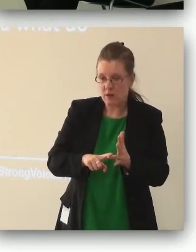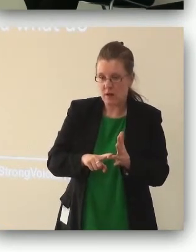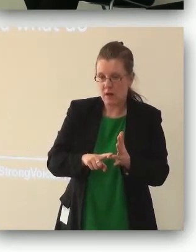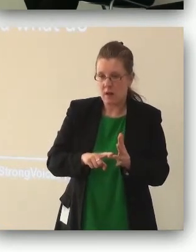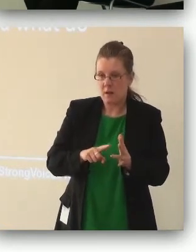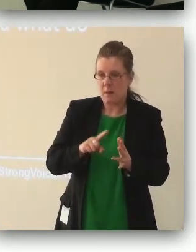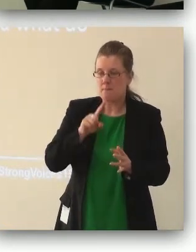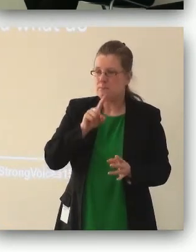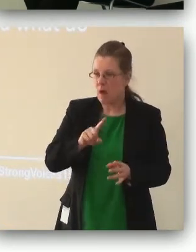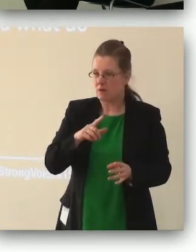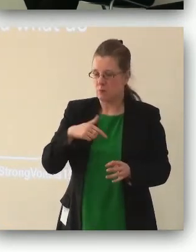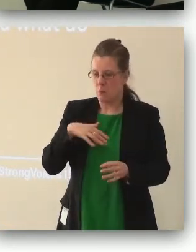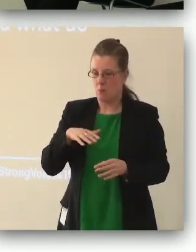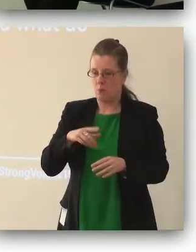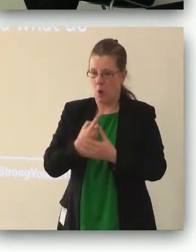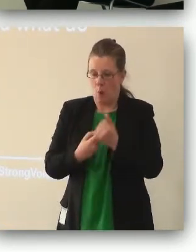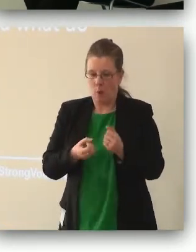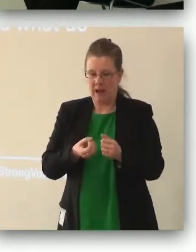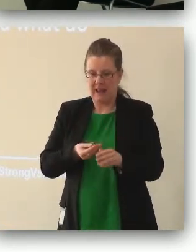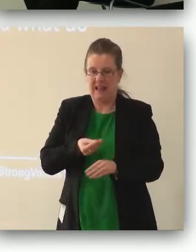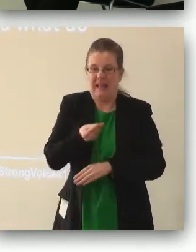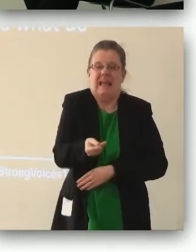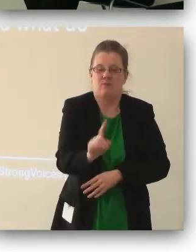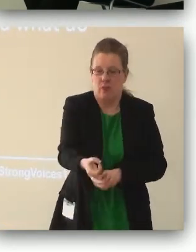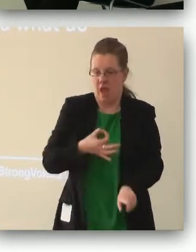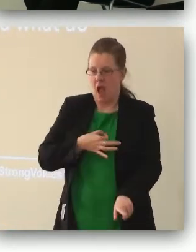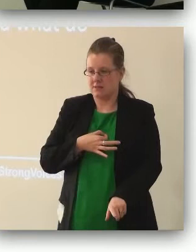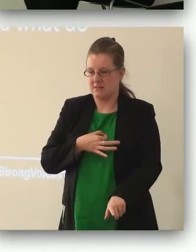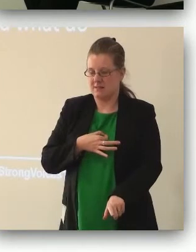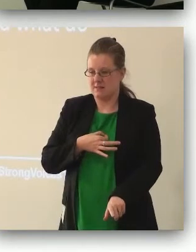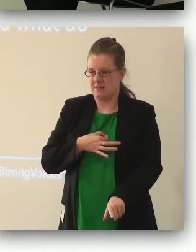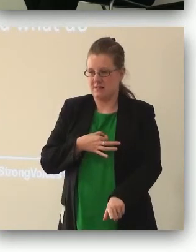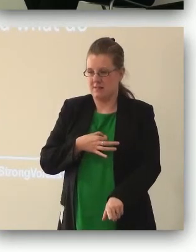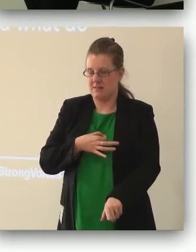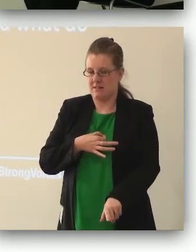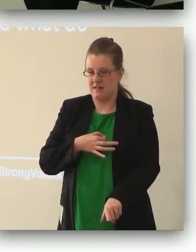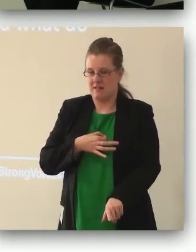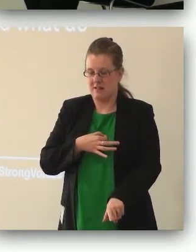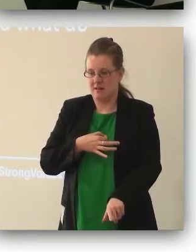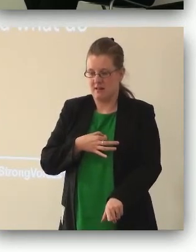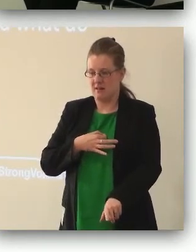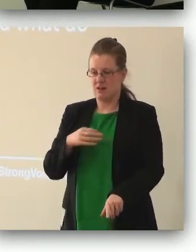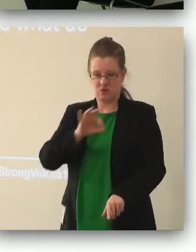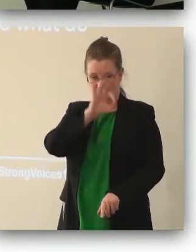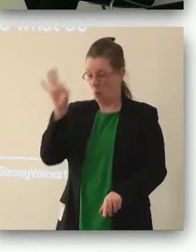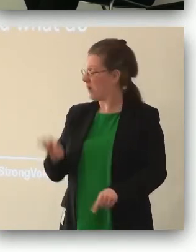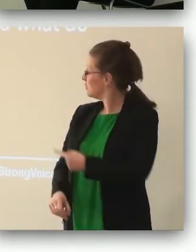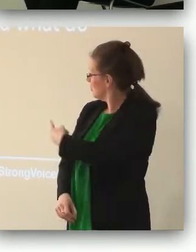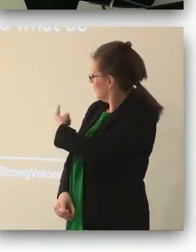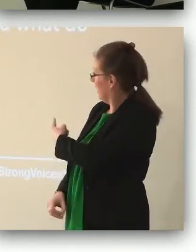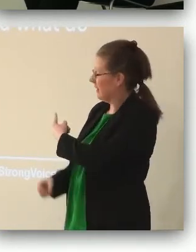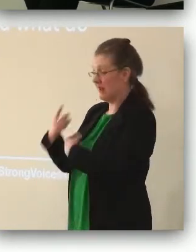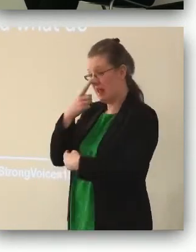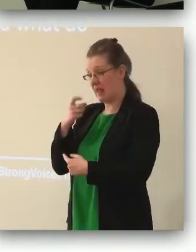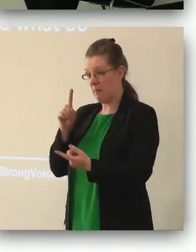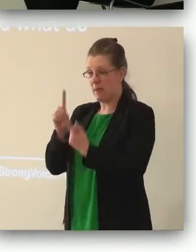being beholden to only giving them what they ask for I suppose so the question in front of you can be answered or